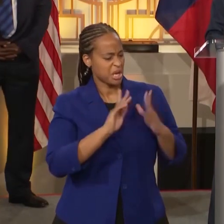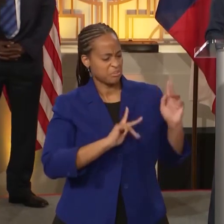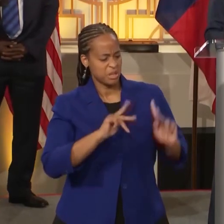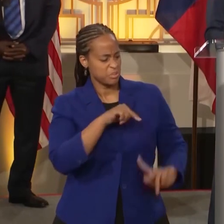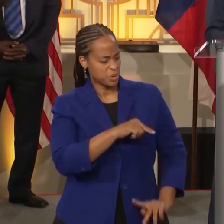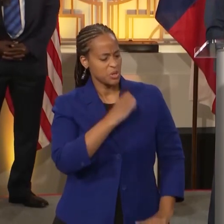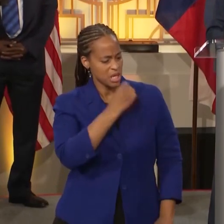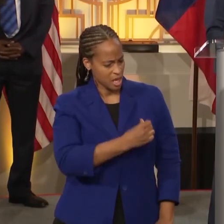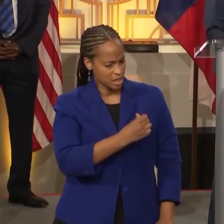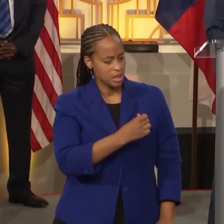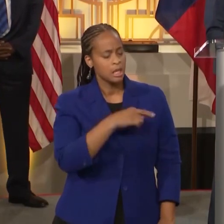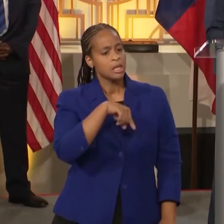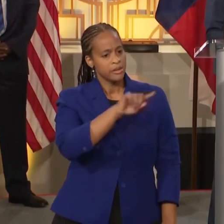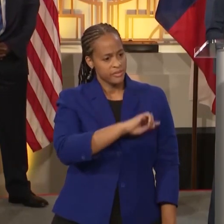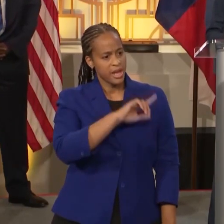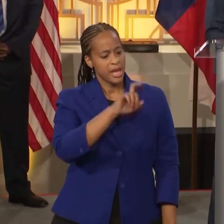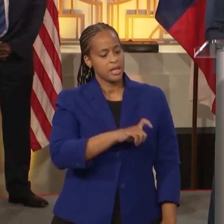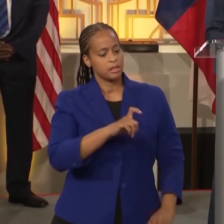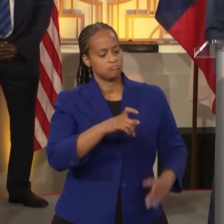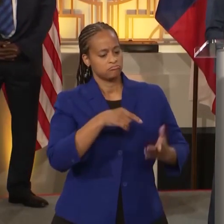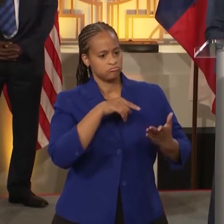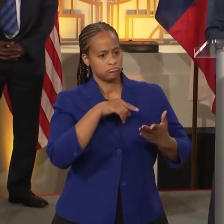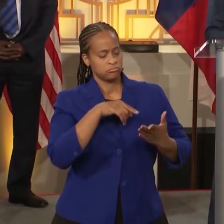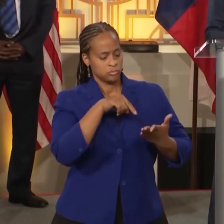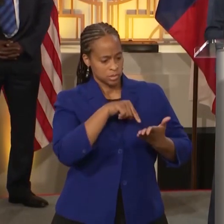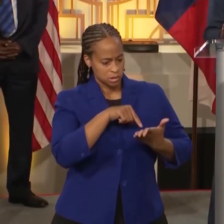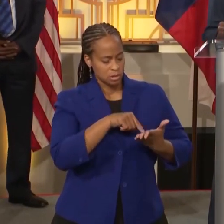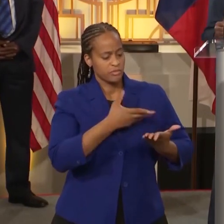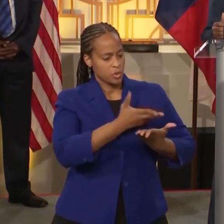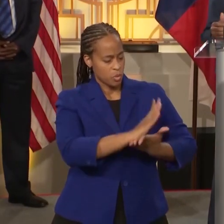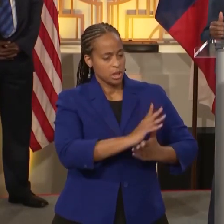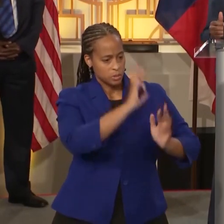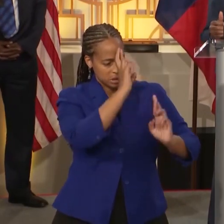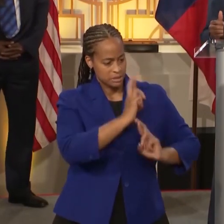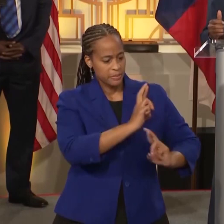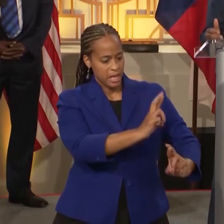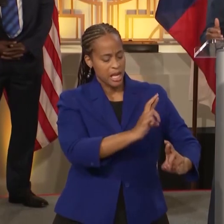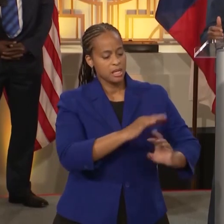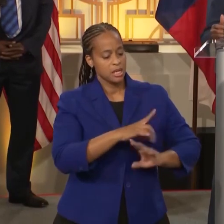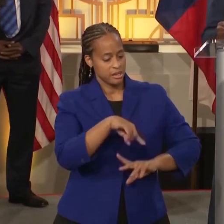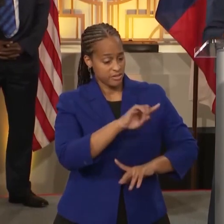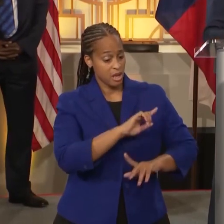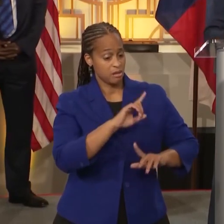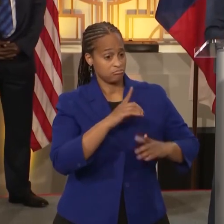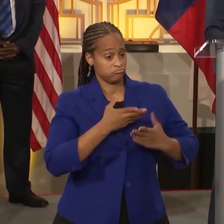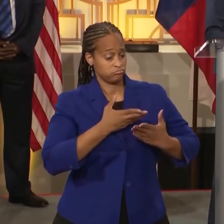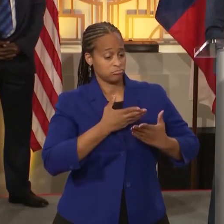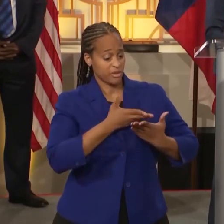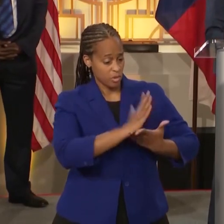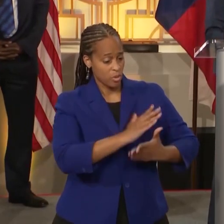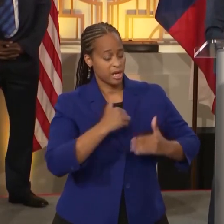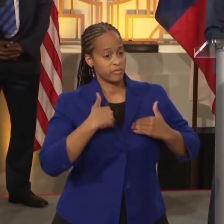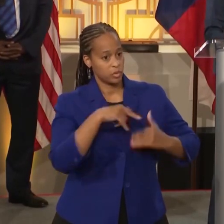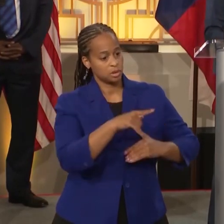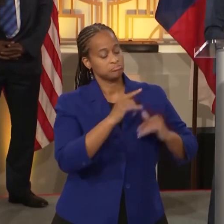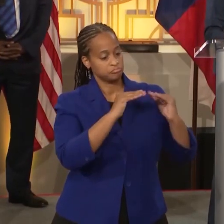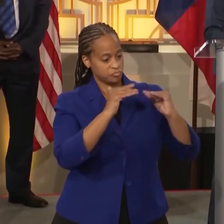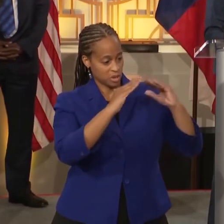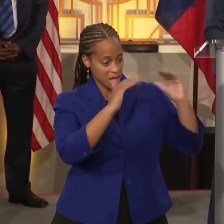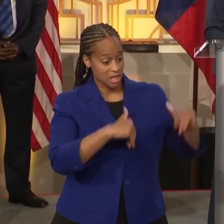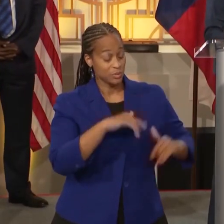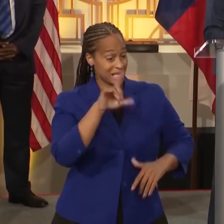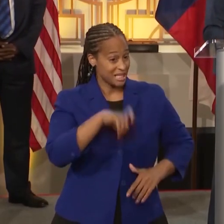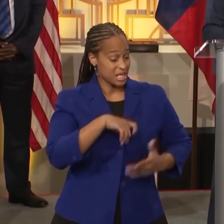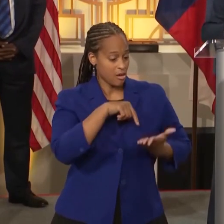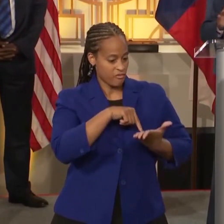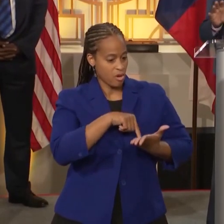They are deserving of respect and they are deserving of housing and quite frankly we need